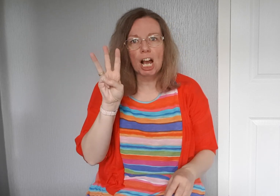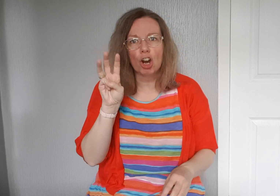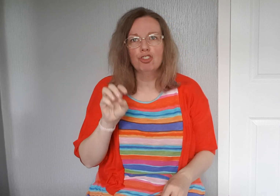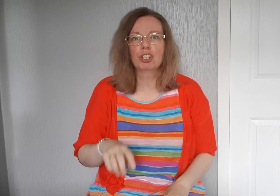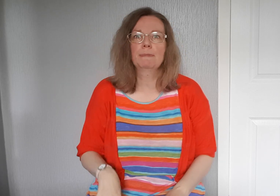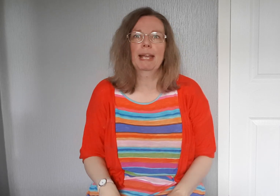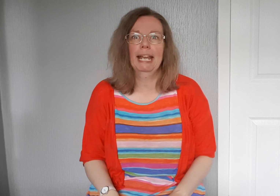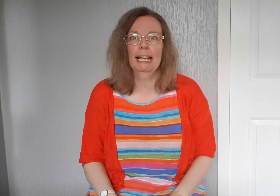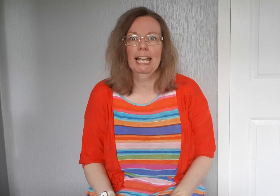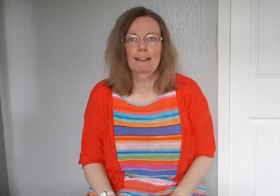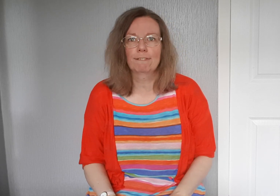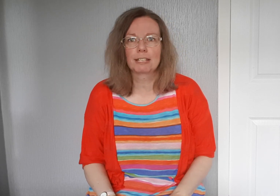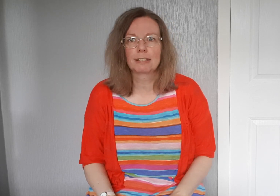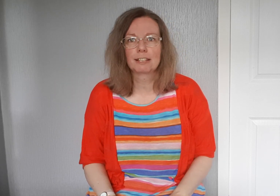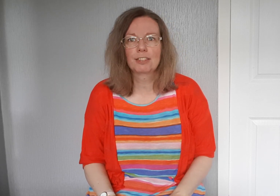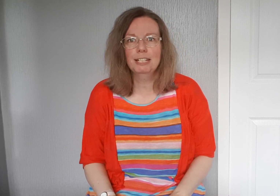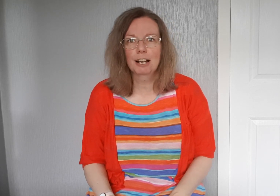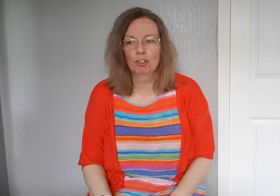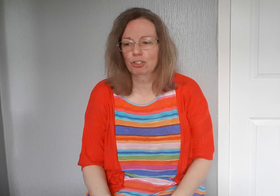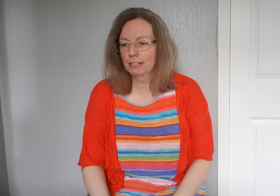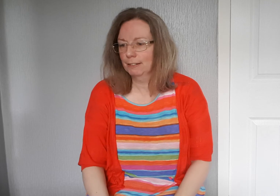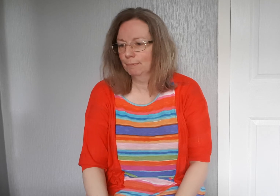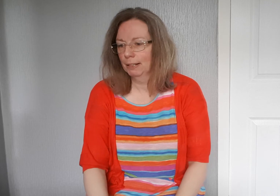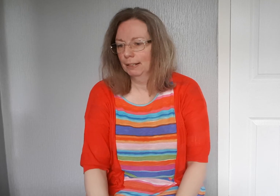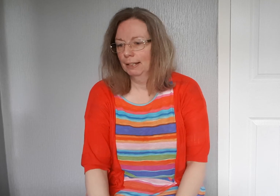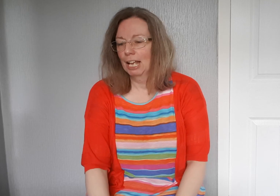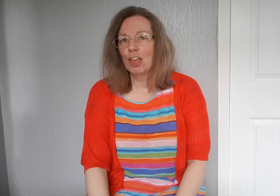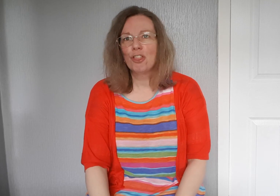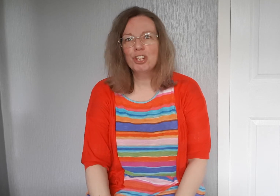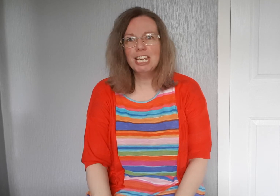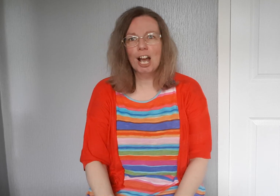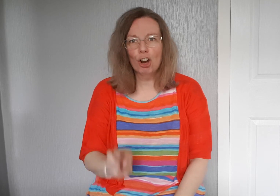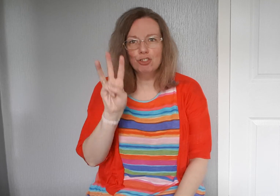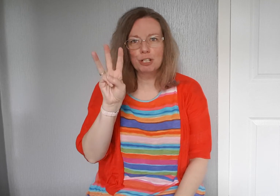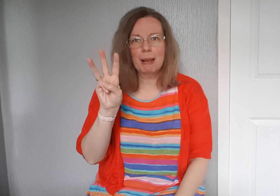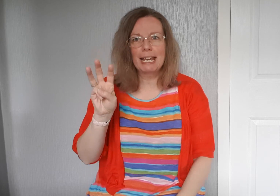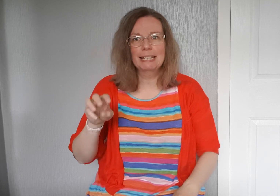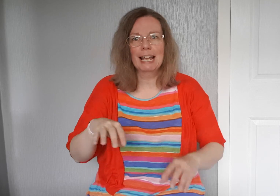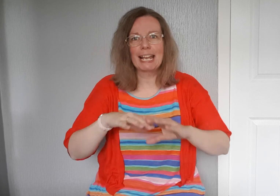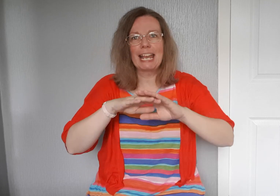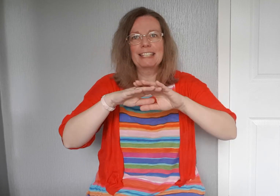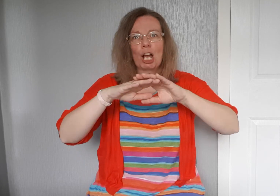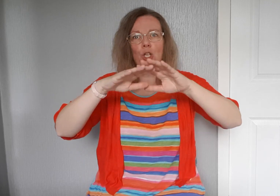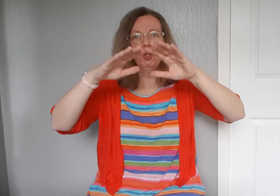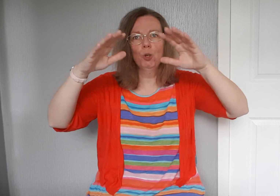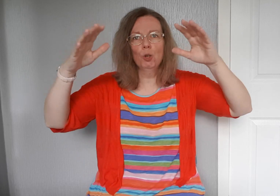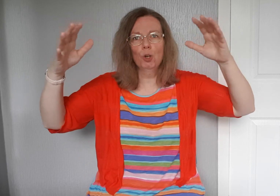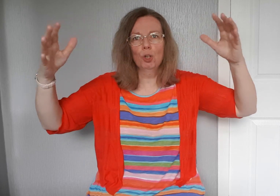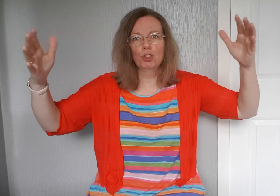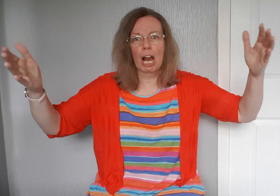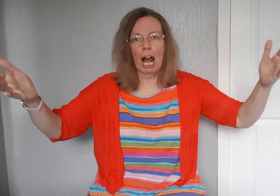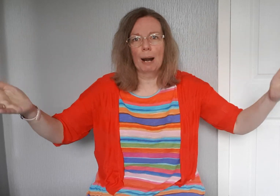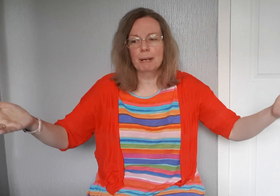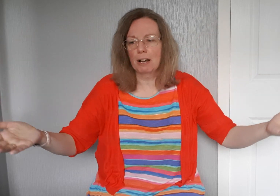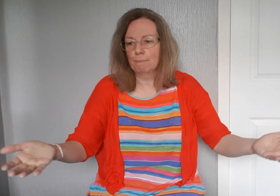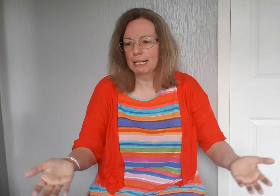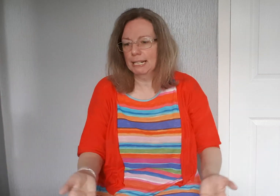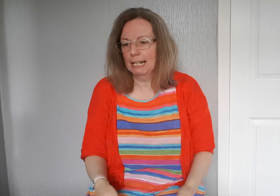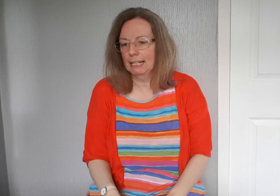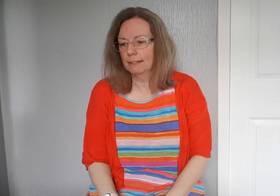men left. 300. 300 men against a huge army of Midianites.